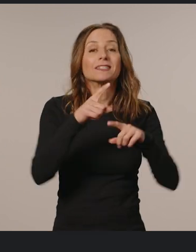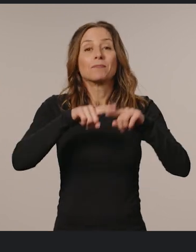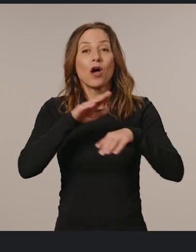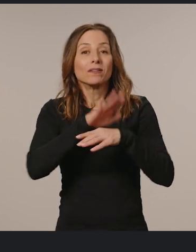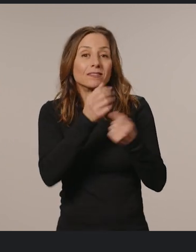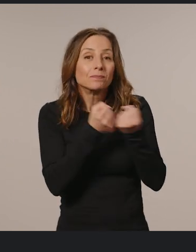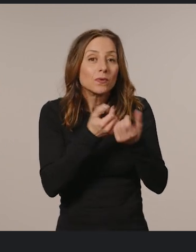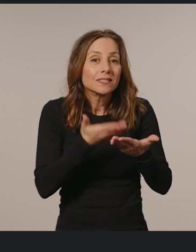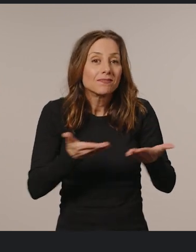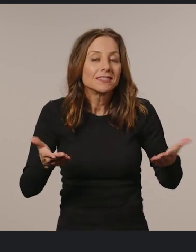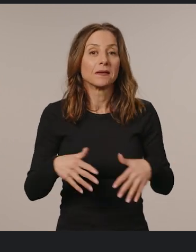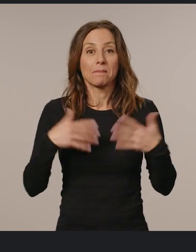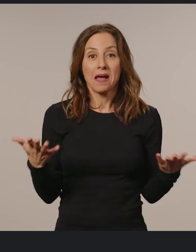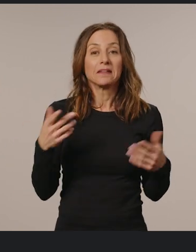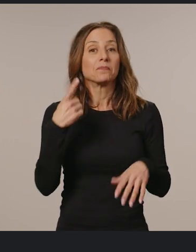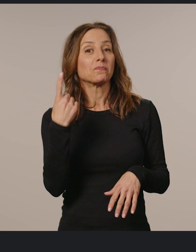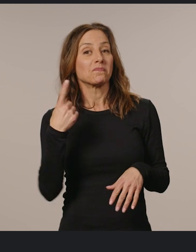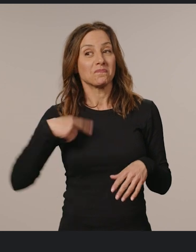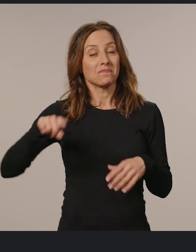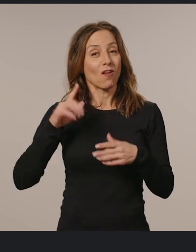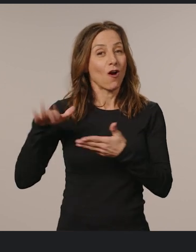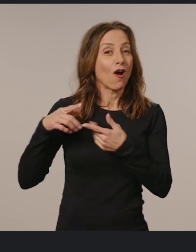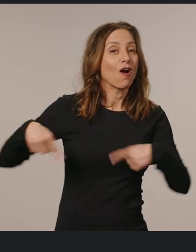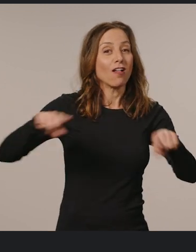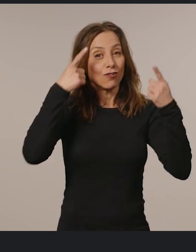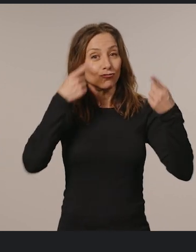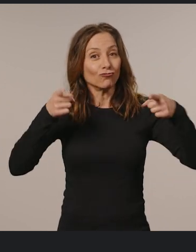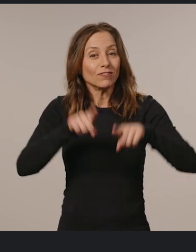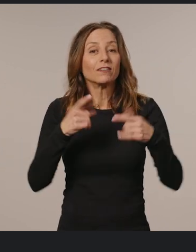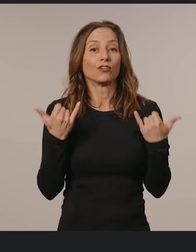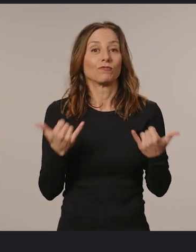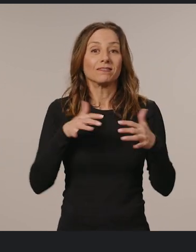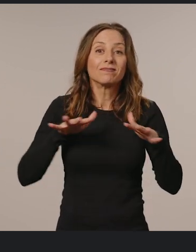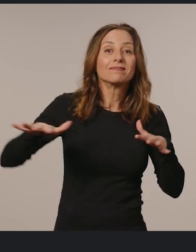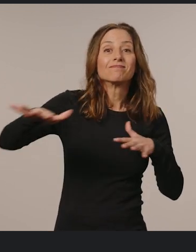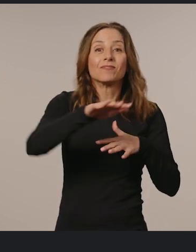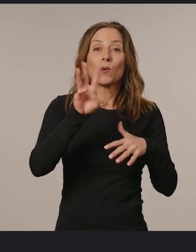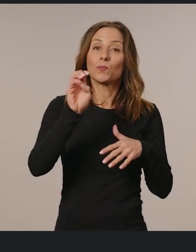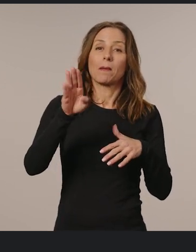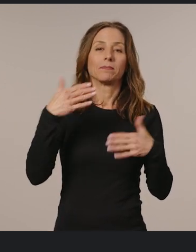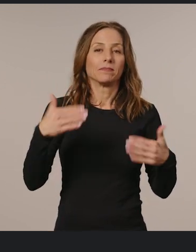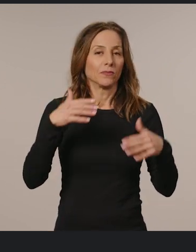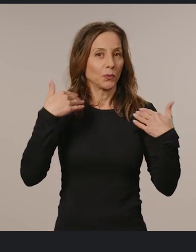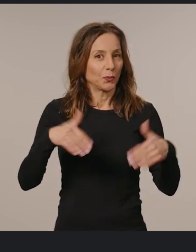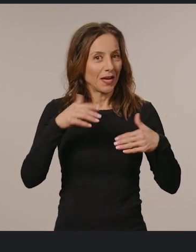your supported devices. But one thing we all agree is that the current landscape of the web is very